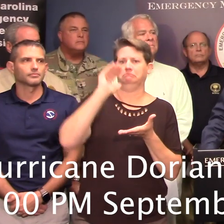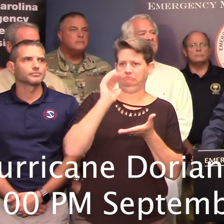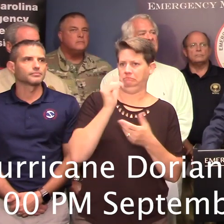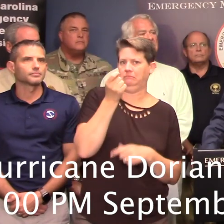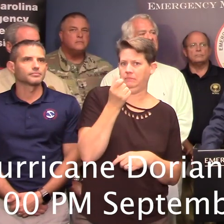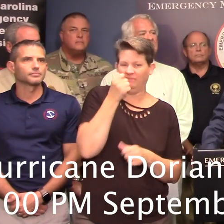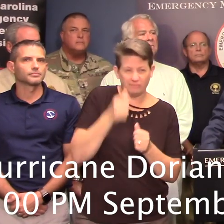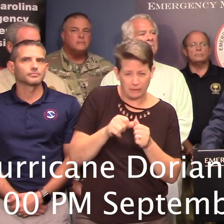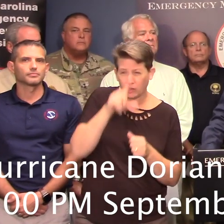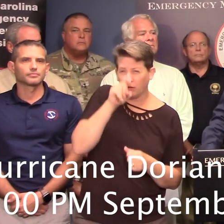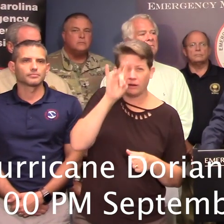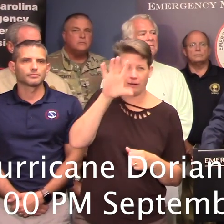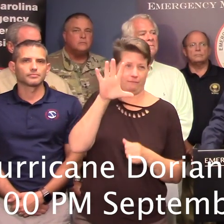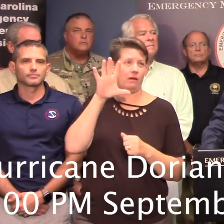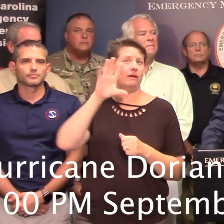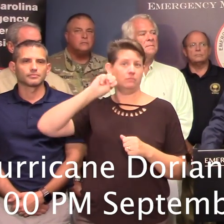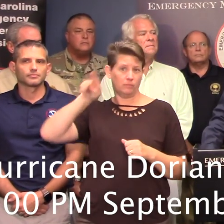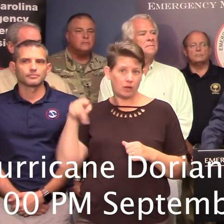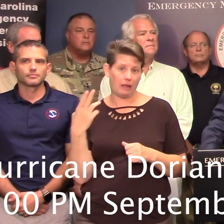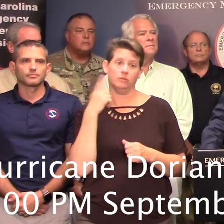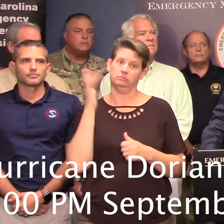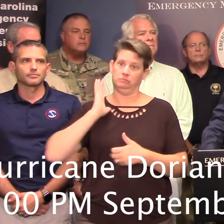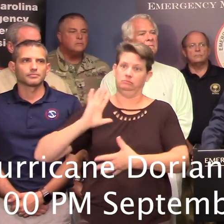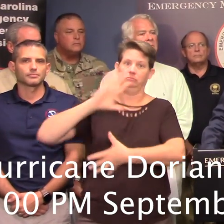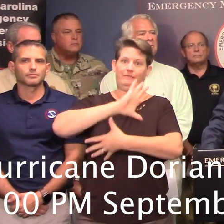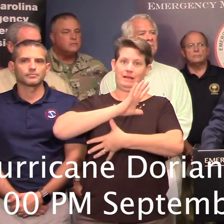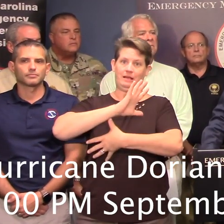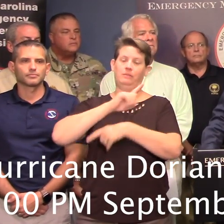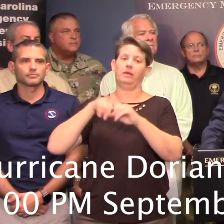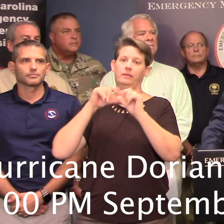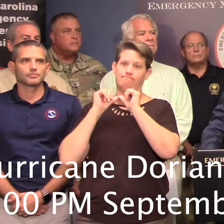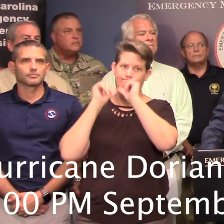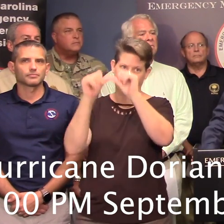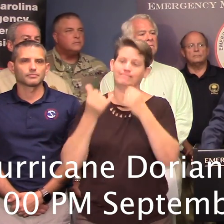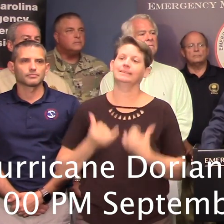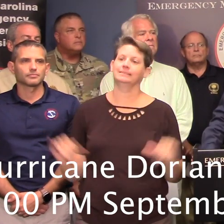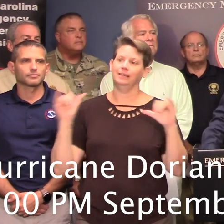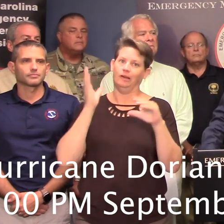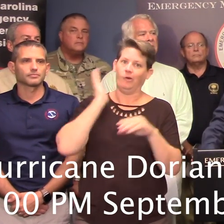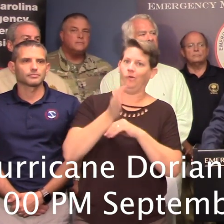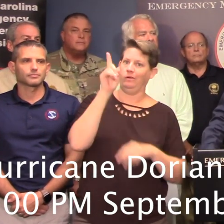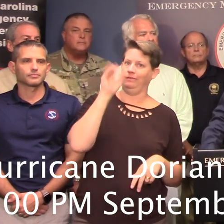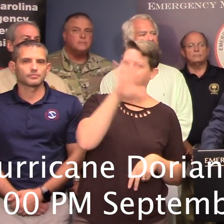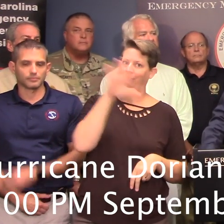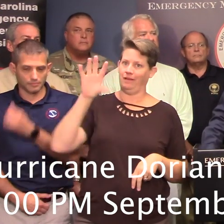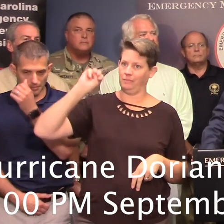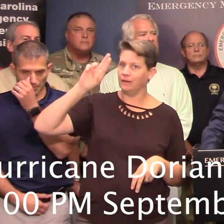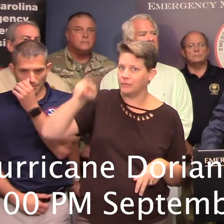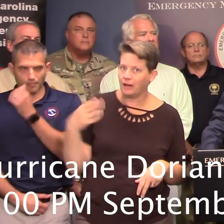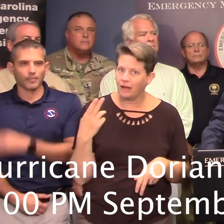as you remember, is 185 miles an hour before Category 5, but sustained winds are still over 155 miles an hour.